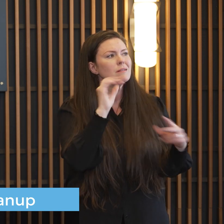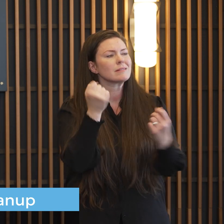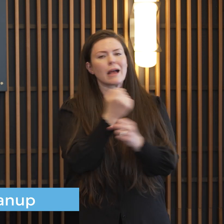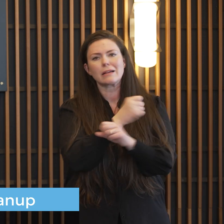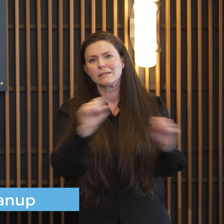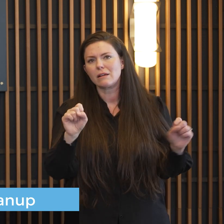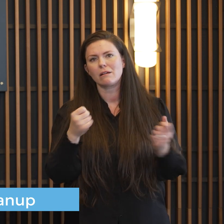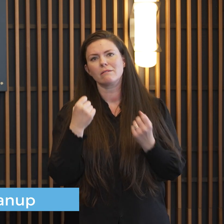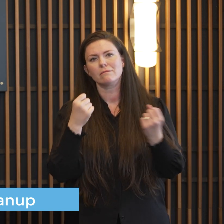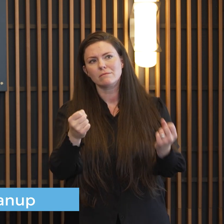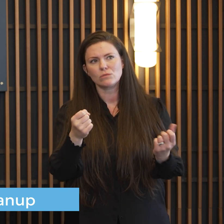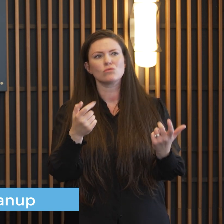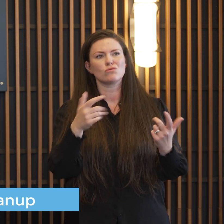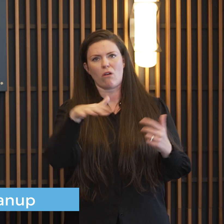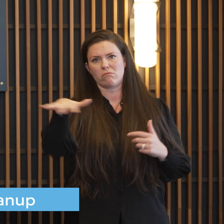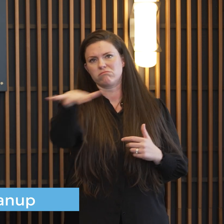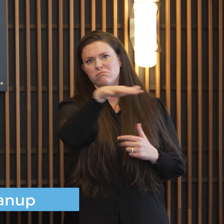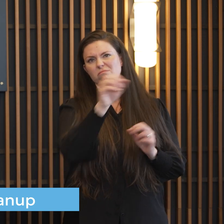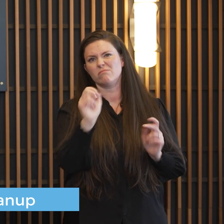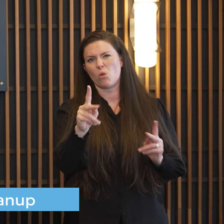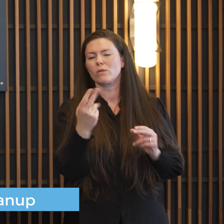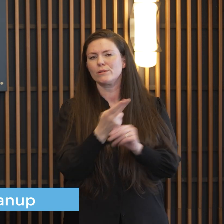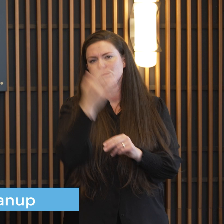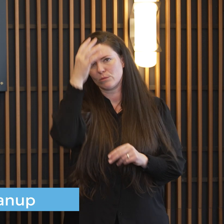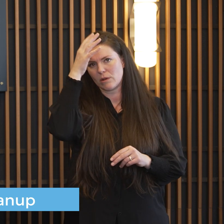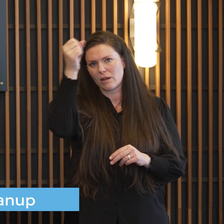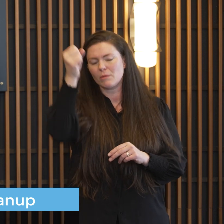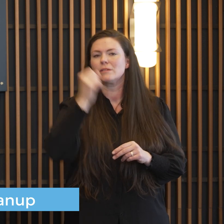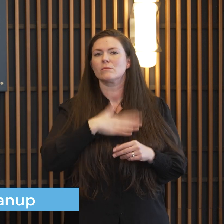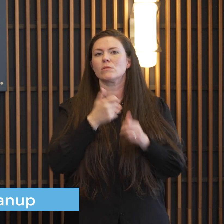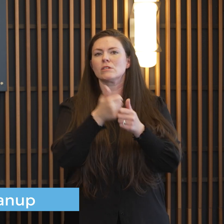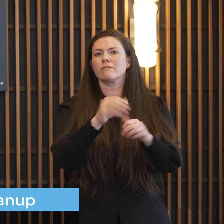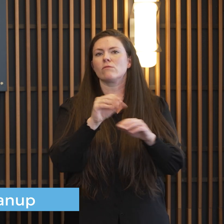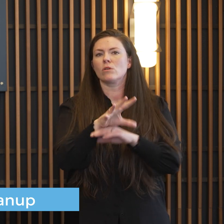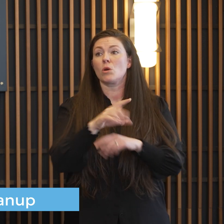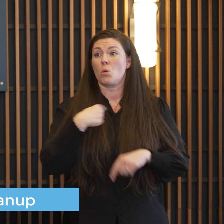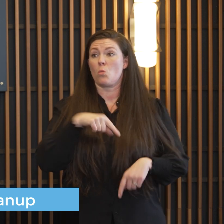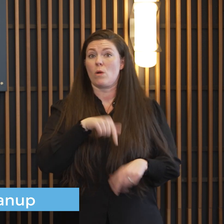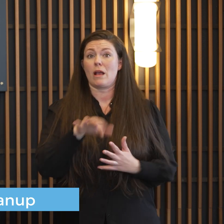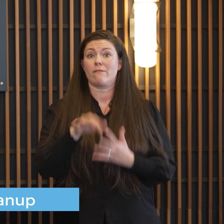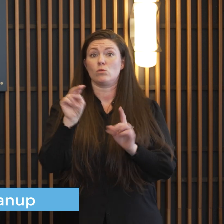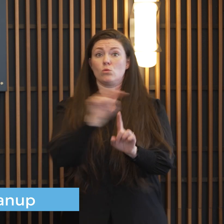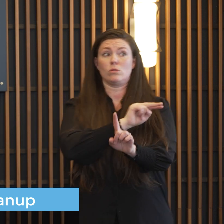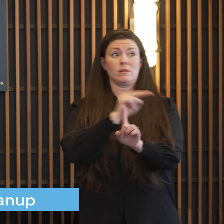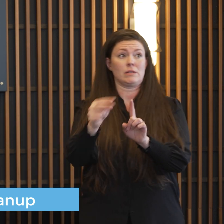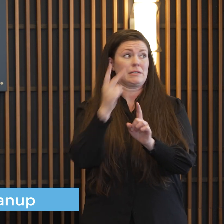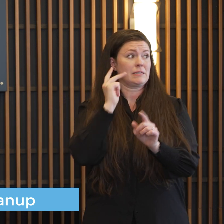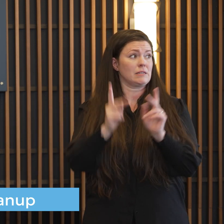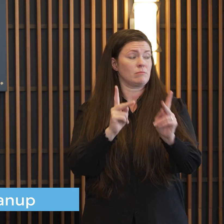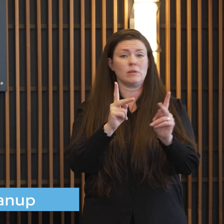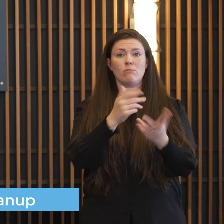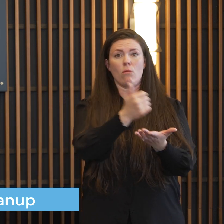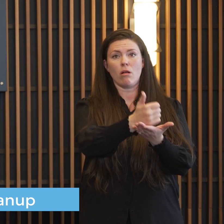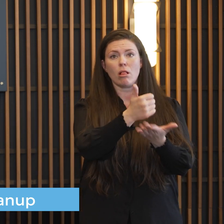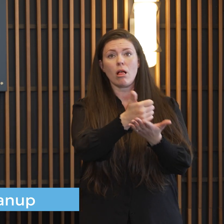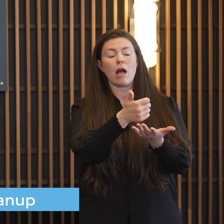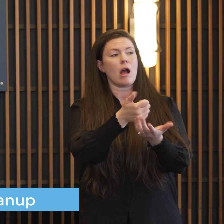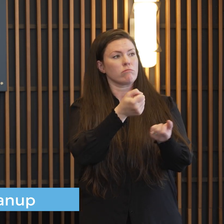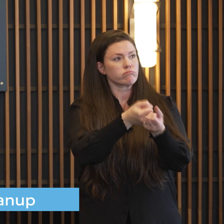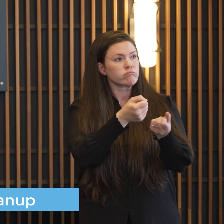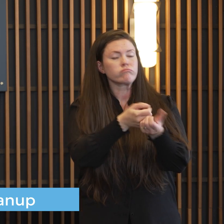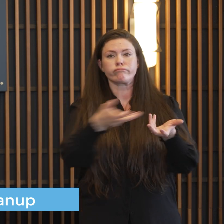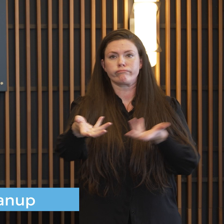we take care of each other at this point also unique just to we get a unique perspective to see people helping people it's not just